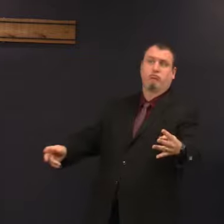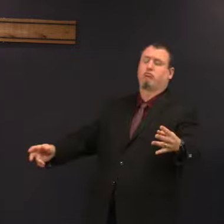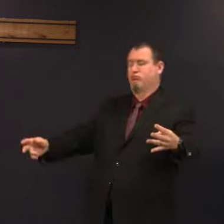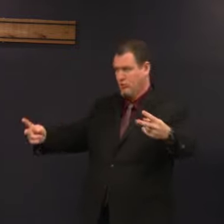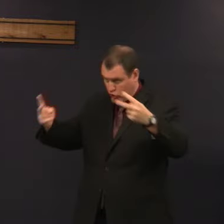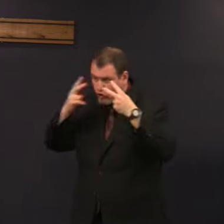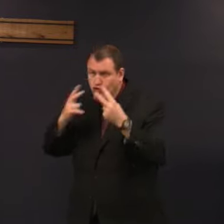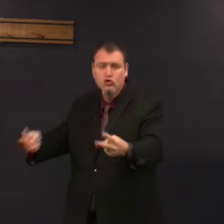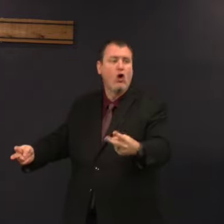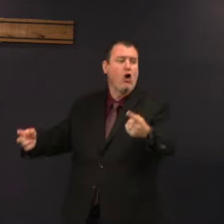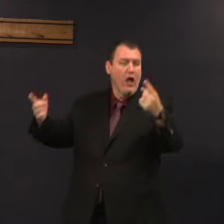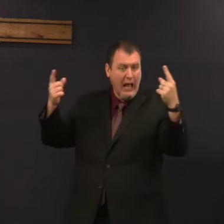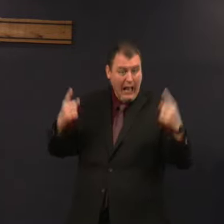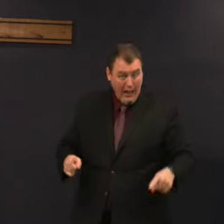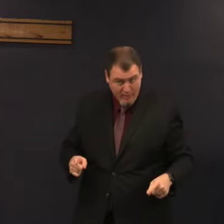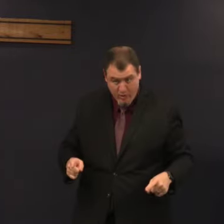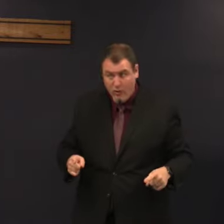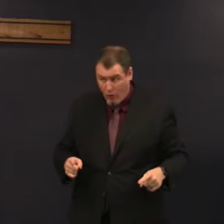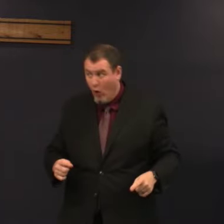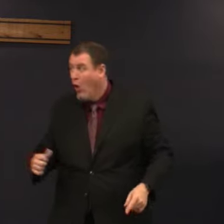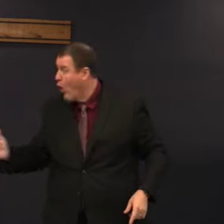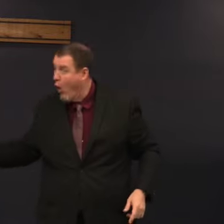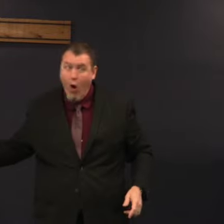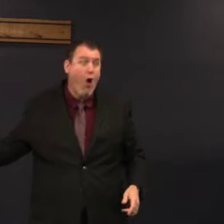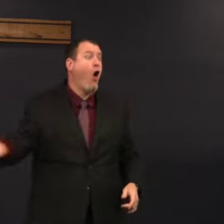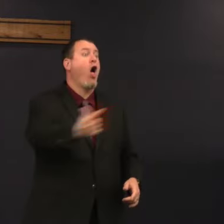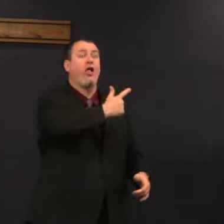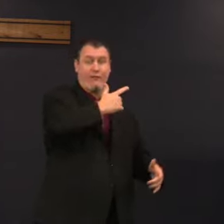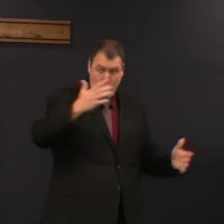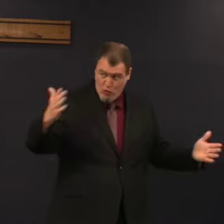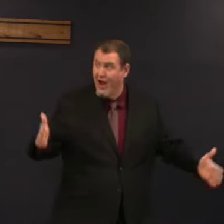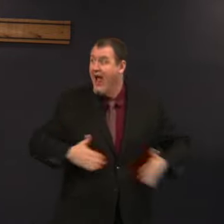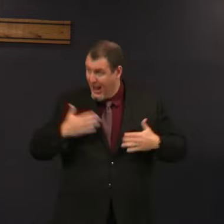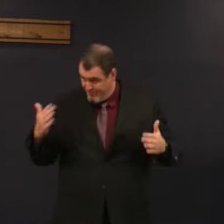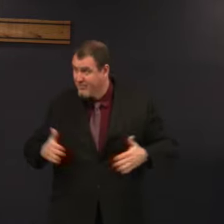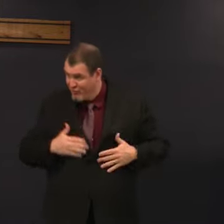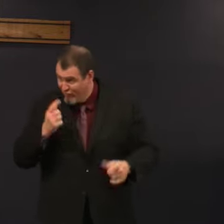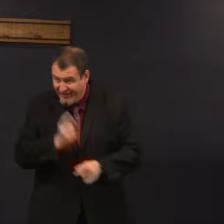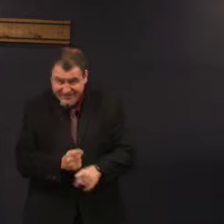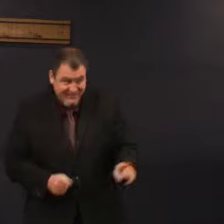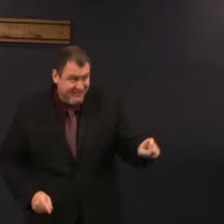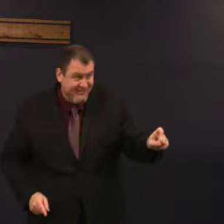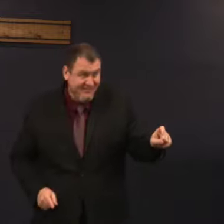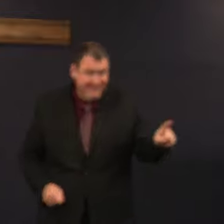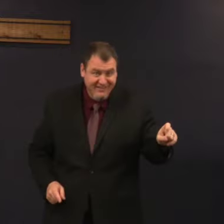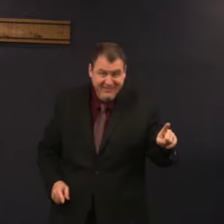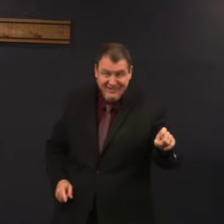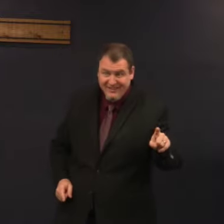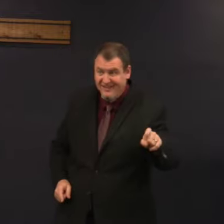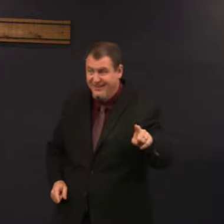The Jews were astounded to see this happen. All the people were happy, right?